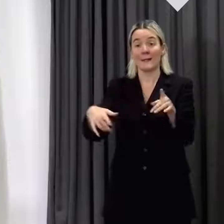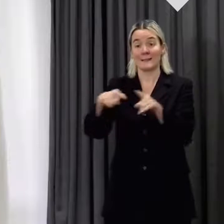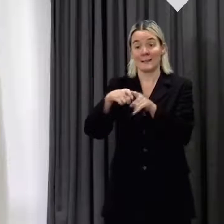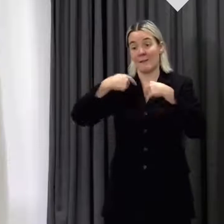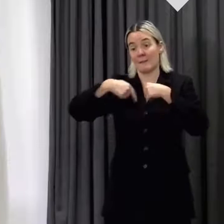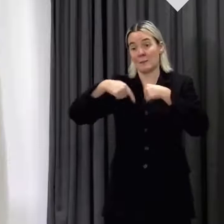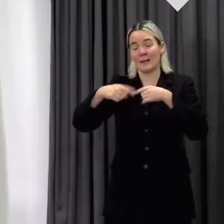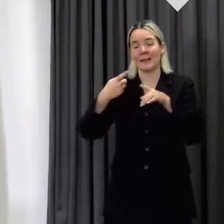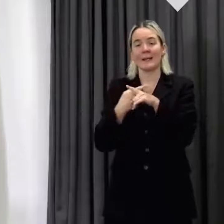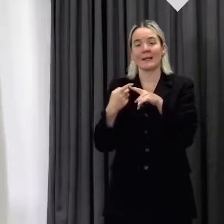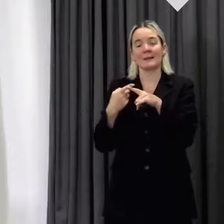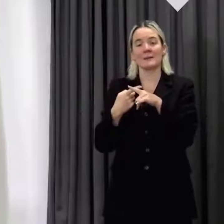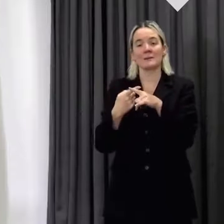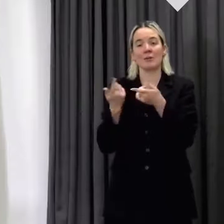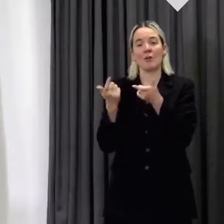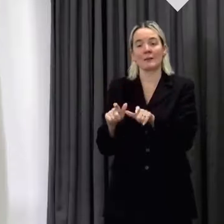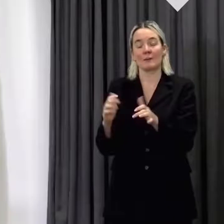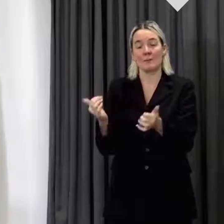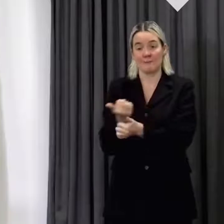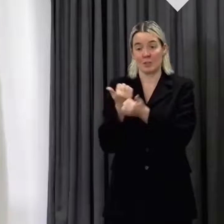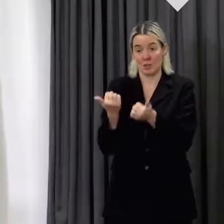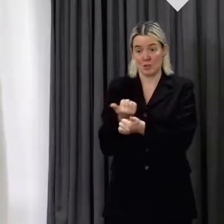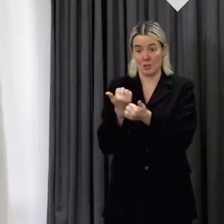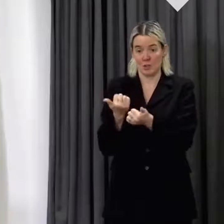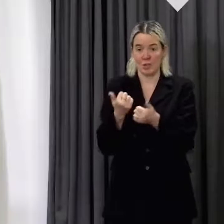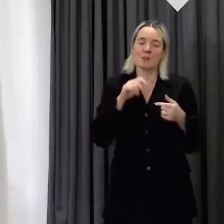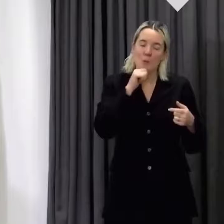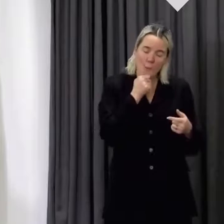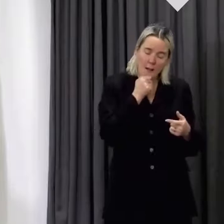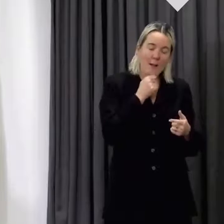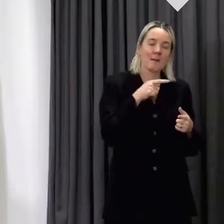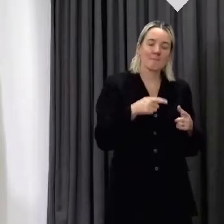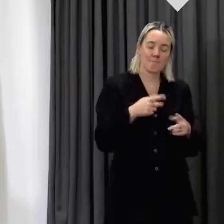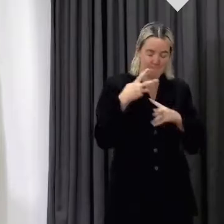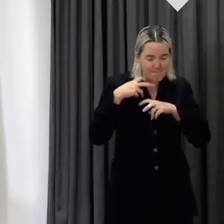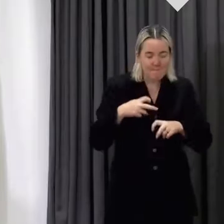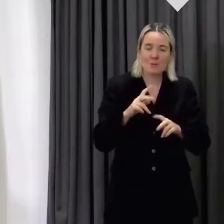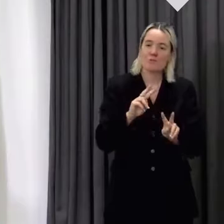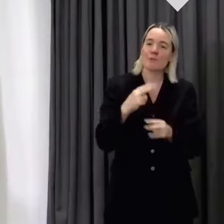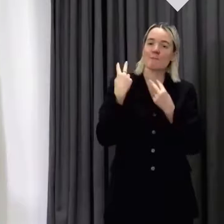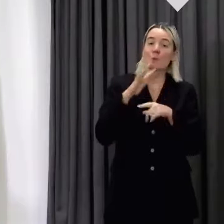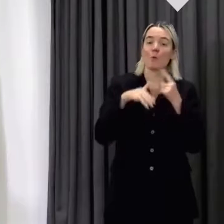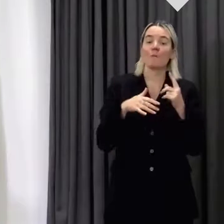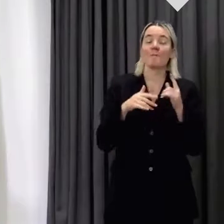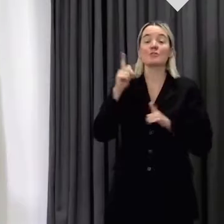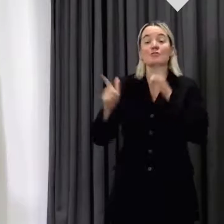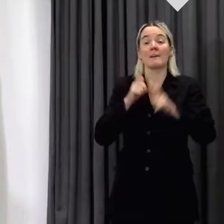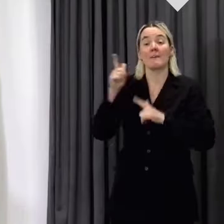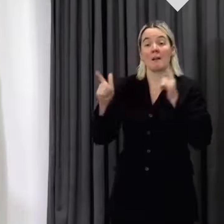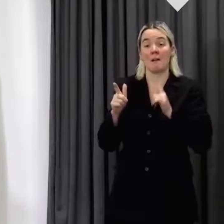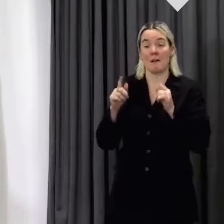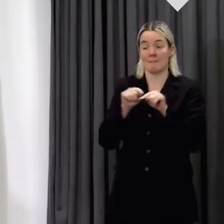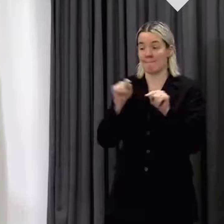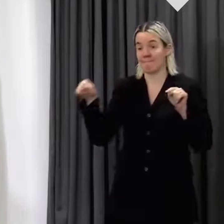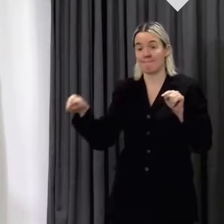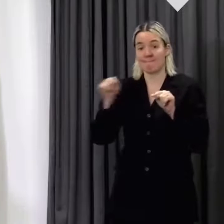travel restrictions in and out of Wales, and we will make a further announcement later this week. And we